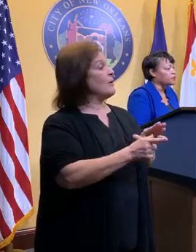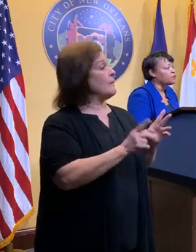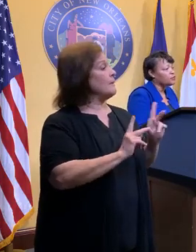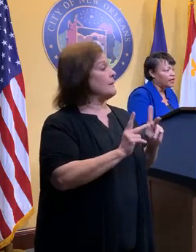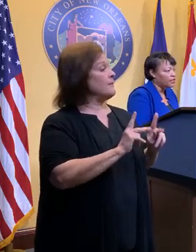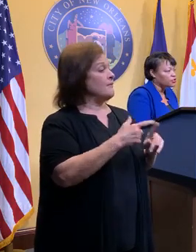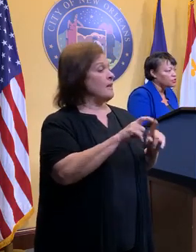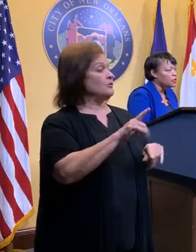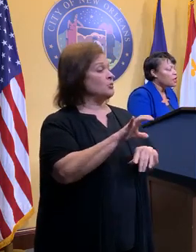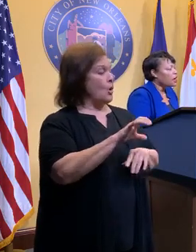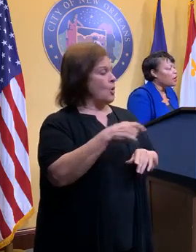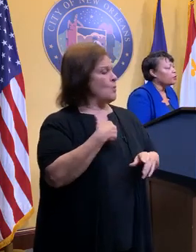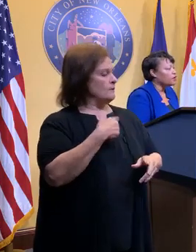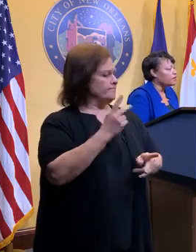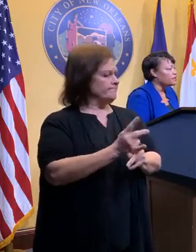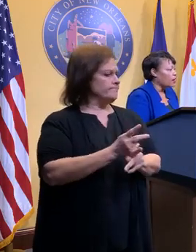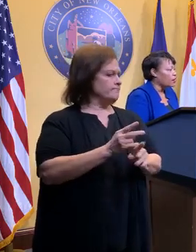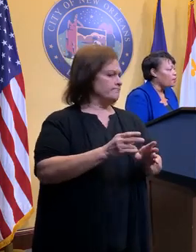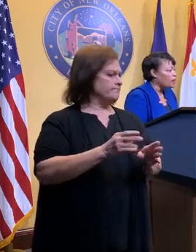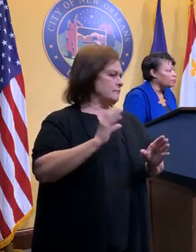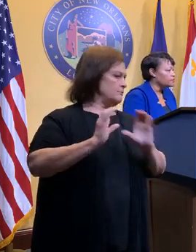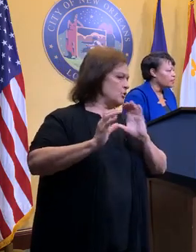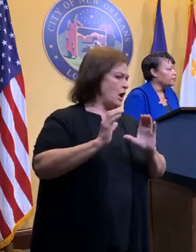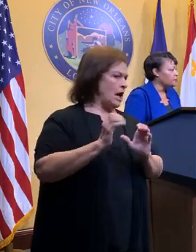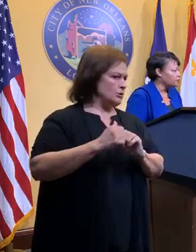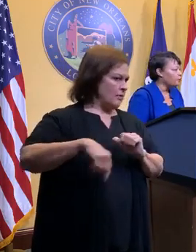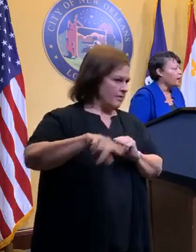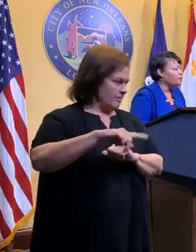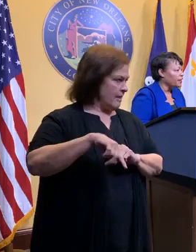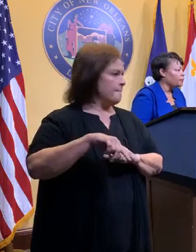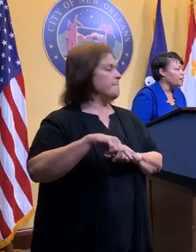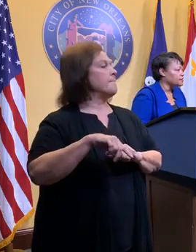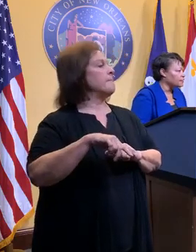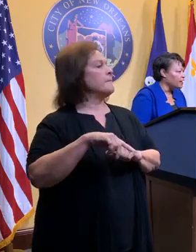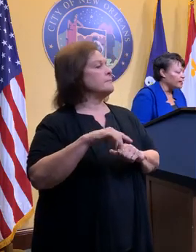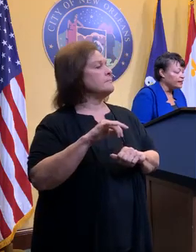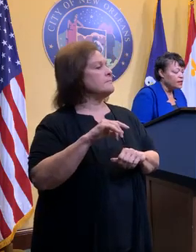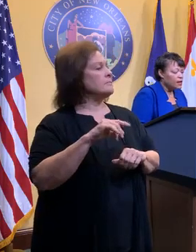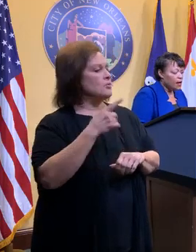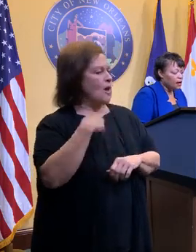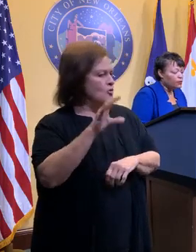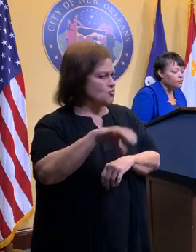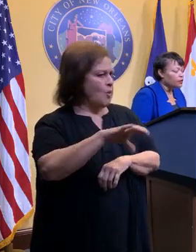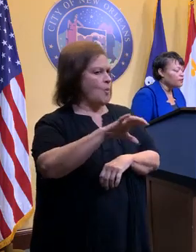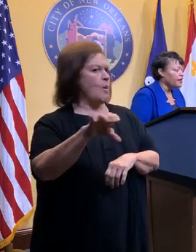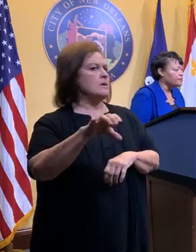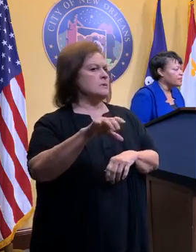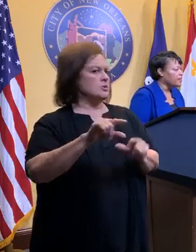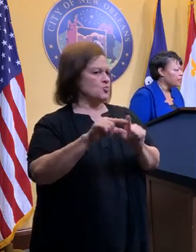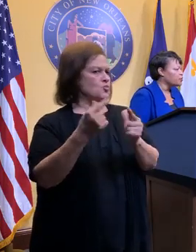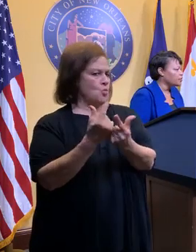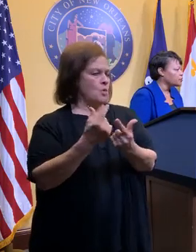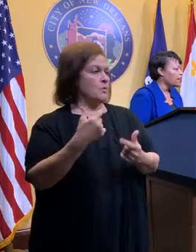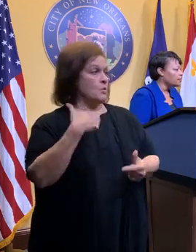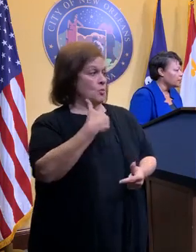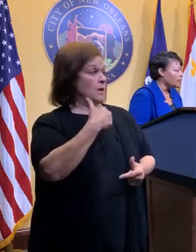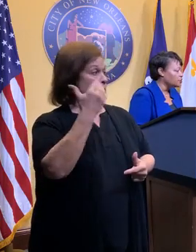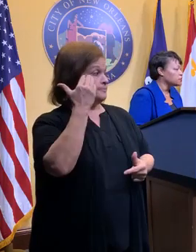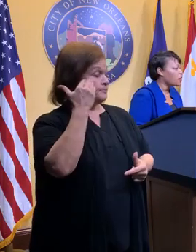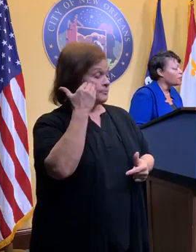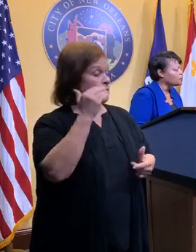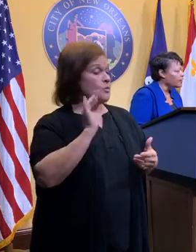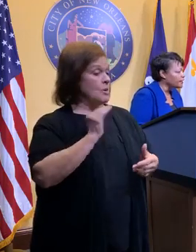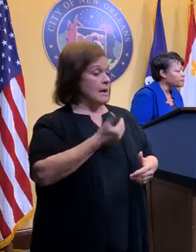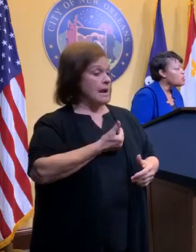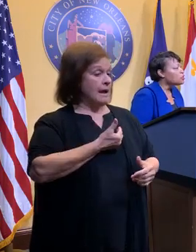in constant communication with our partners that are here on the ground, Red Cross and the like. We know that the contractual